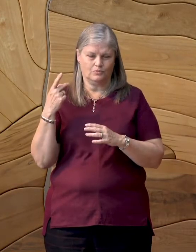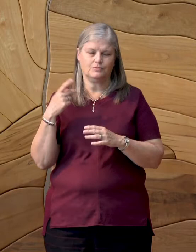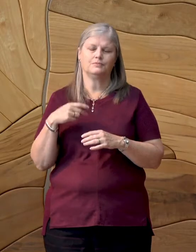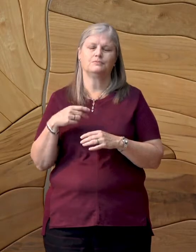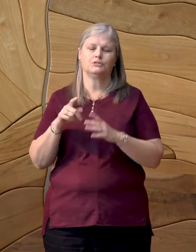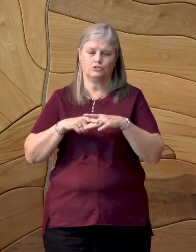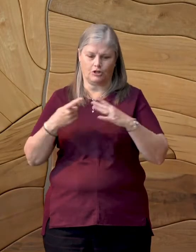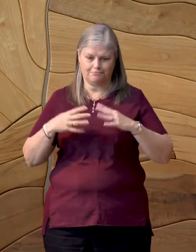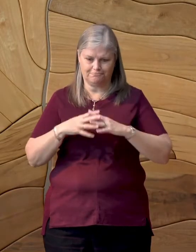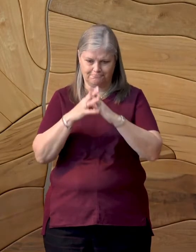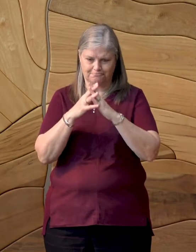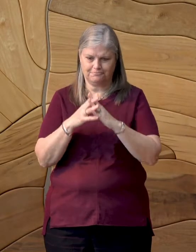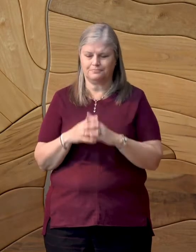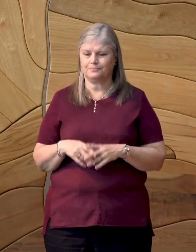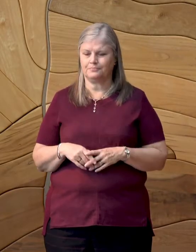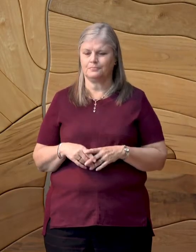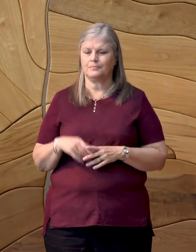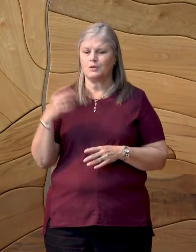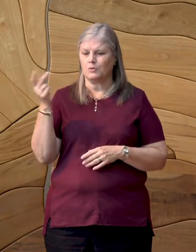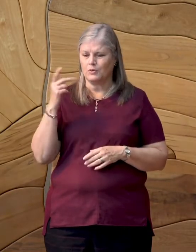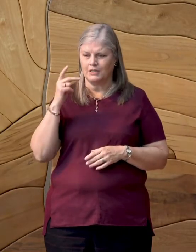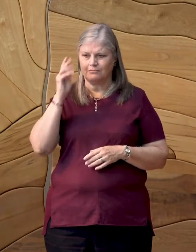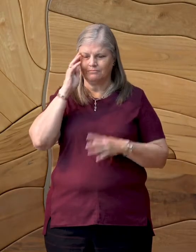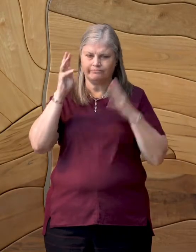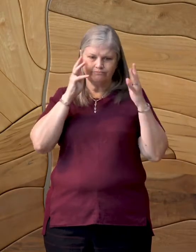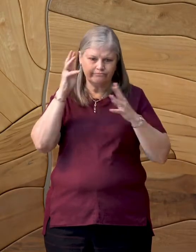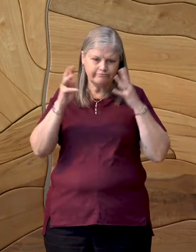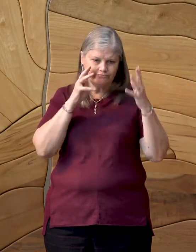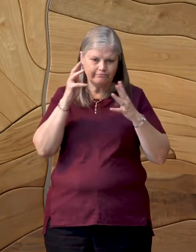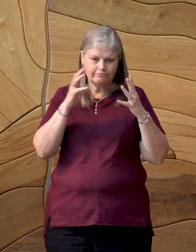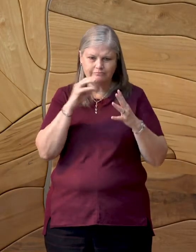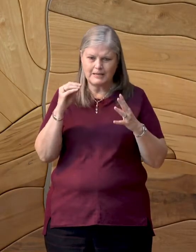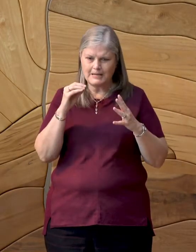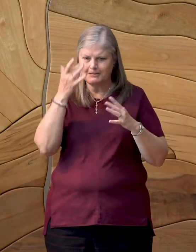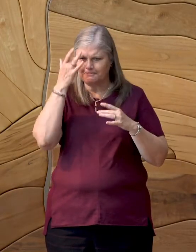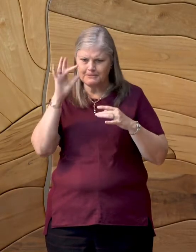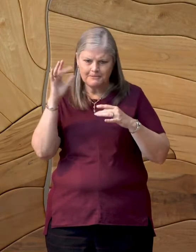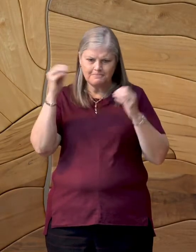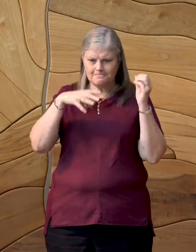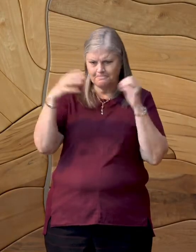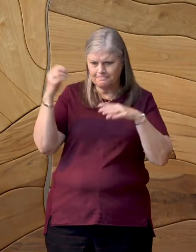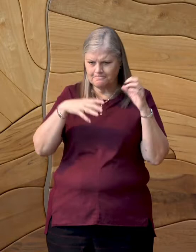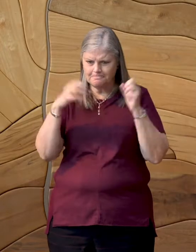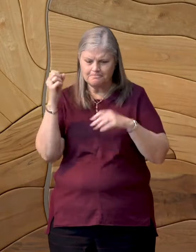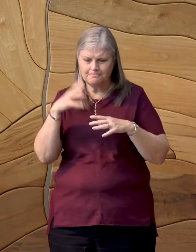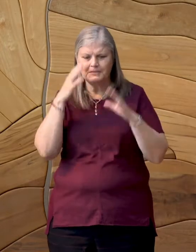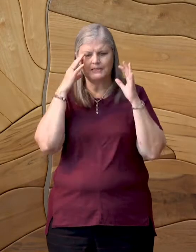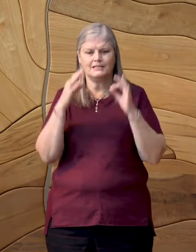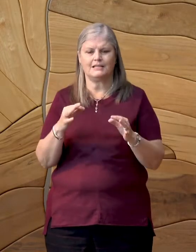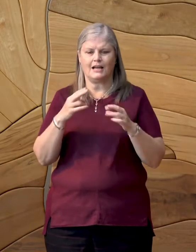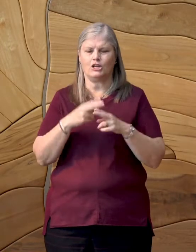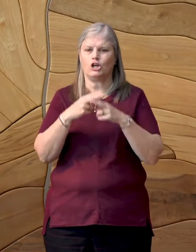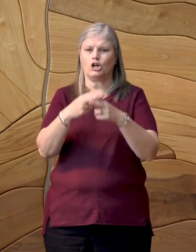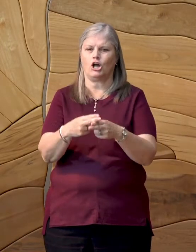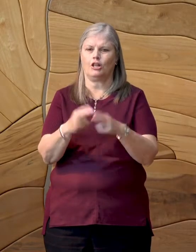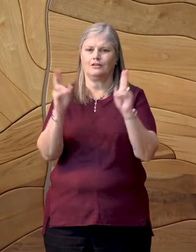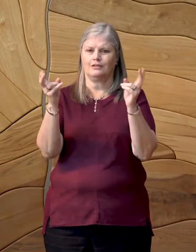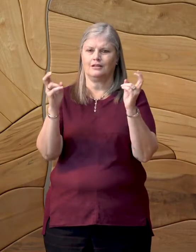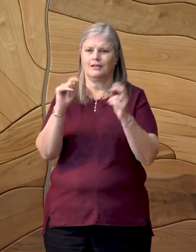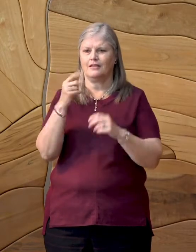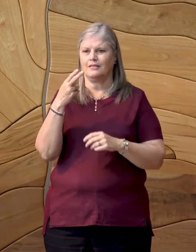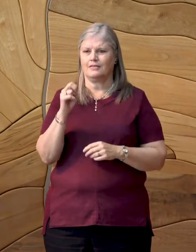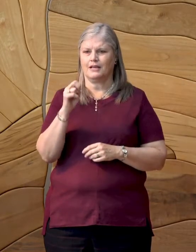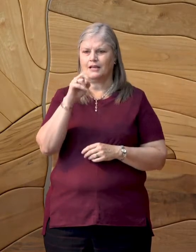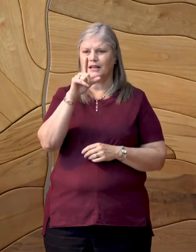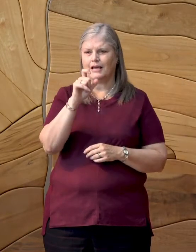After a lot of creative and frankly ingenious thought, we decided to call this group the